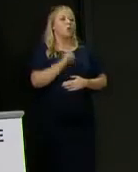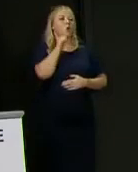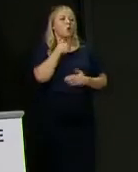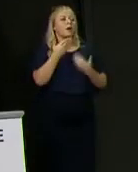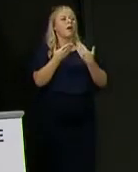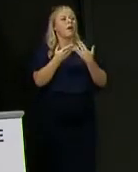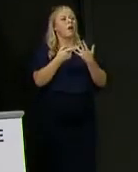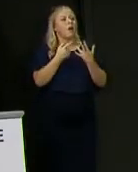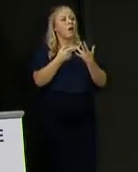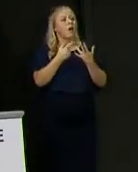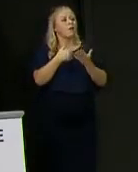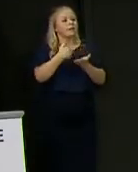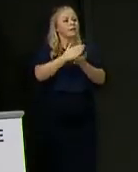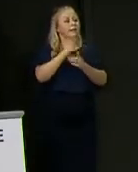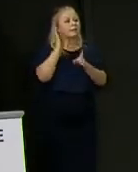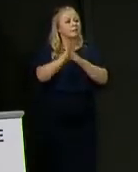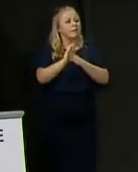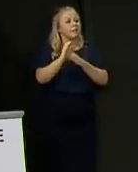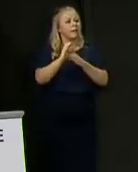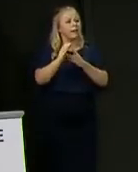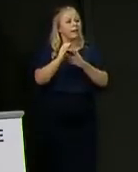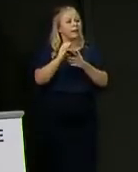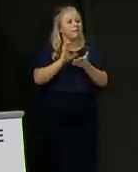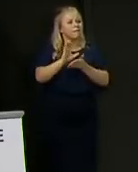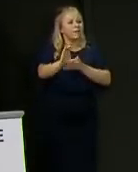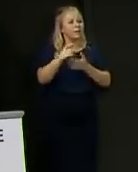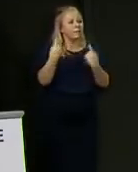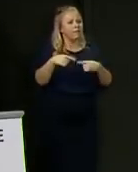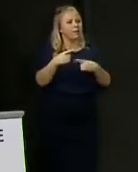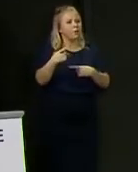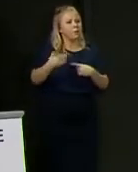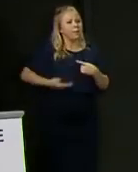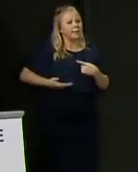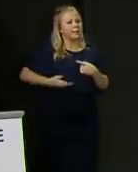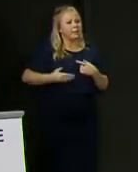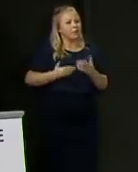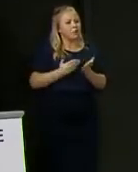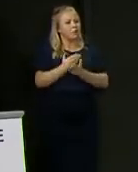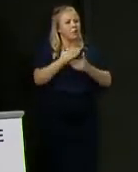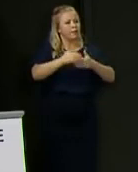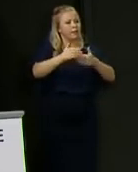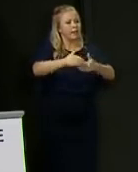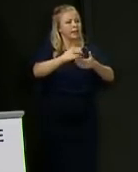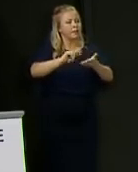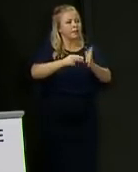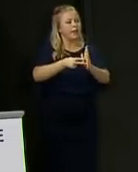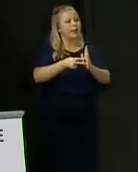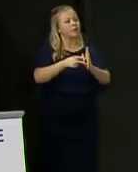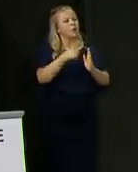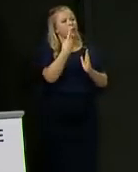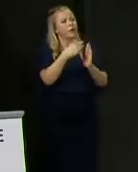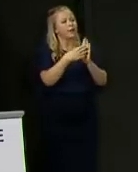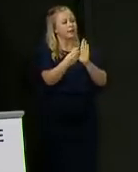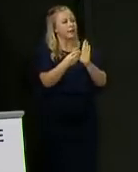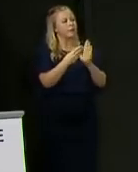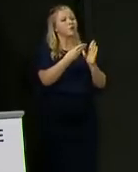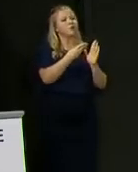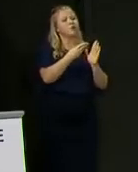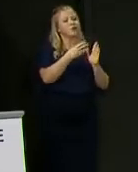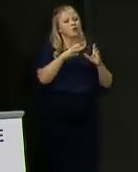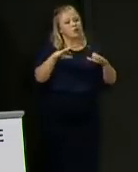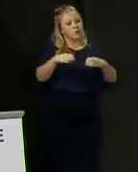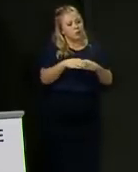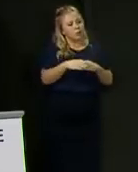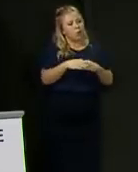funding be in place for businesses as the four-stage plan to ease the lockdown comes into effect? To give just one example, small grassroots